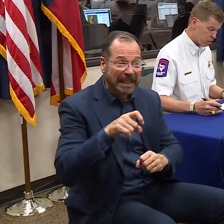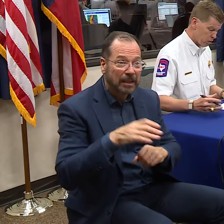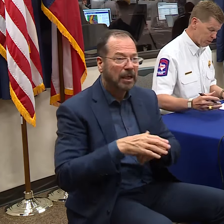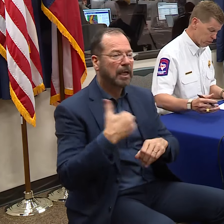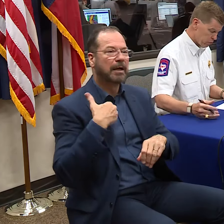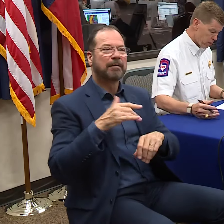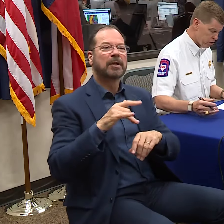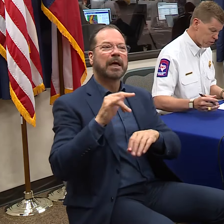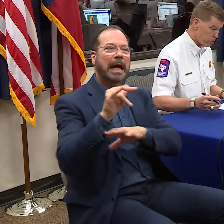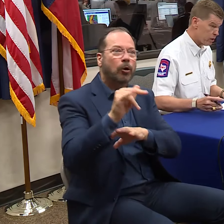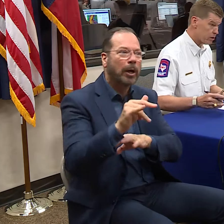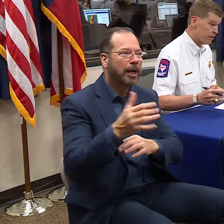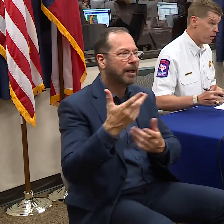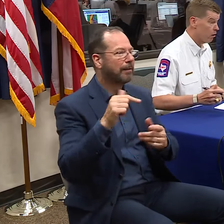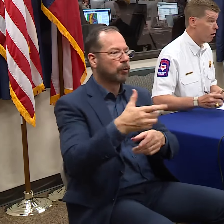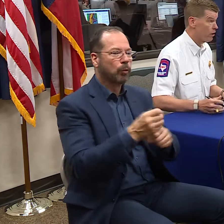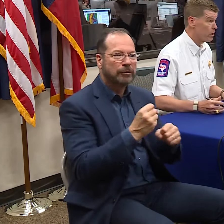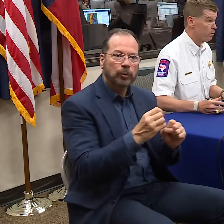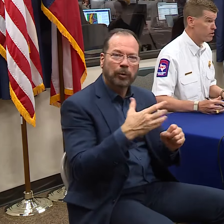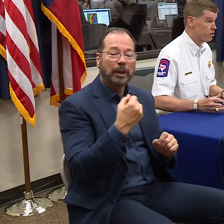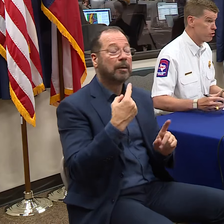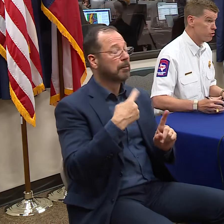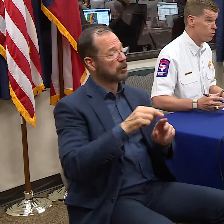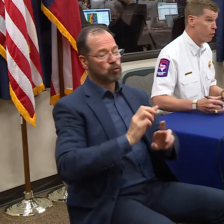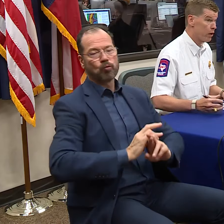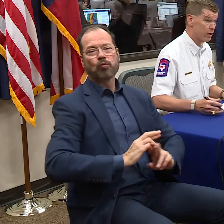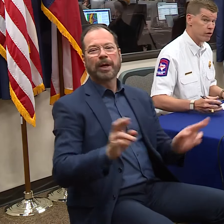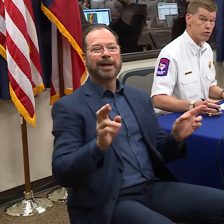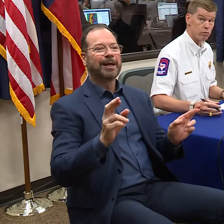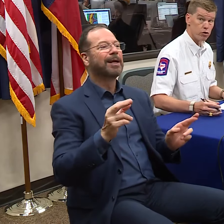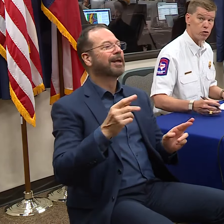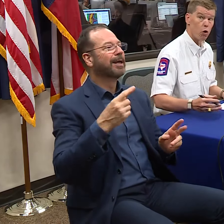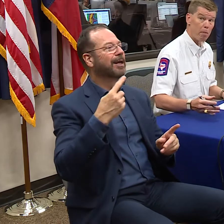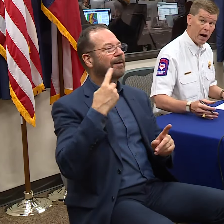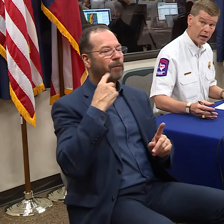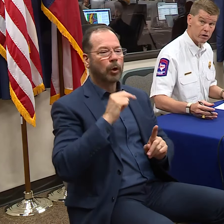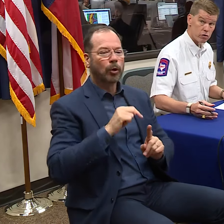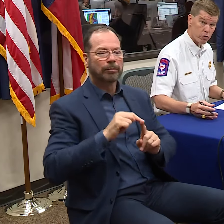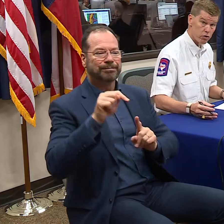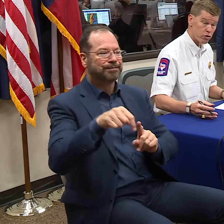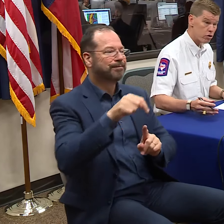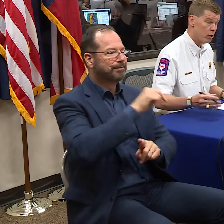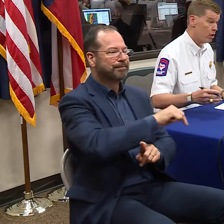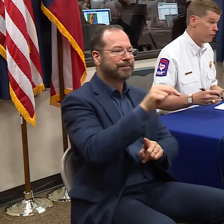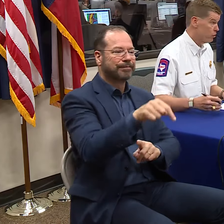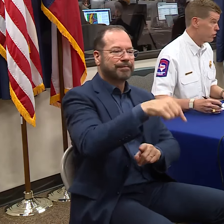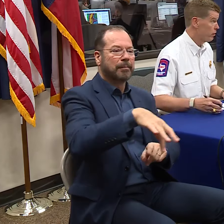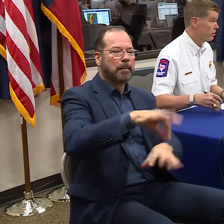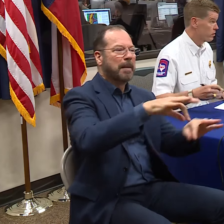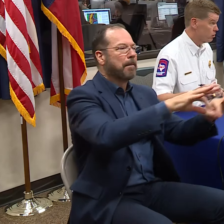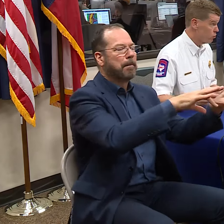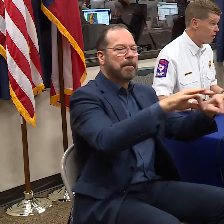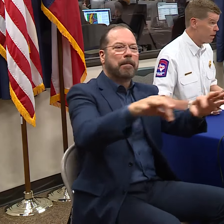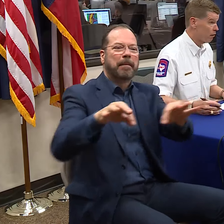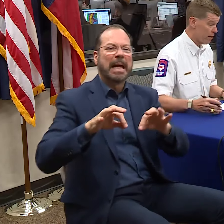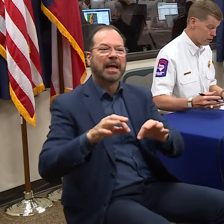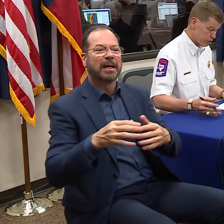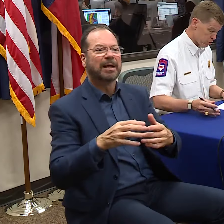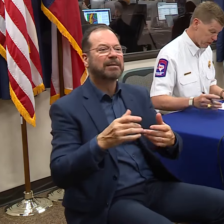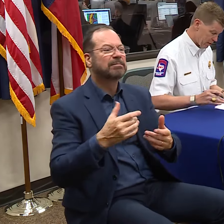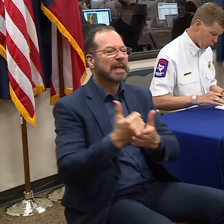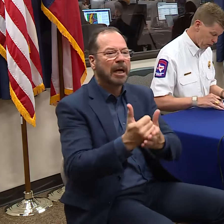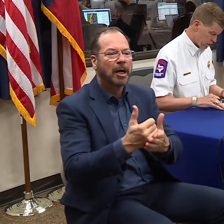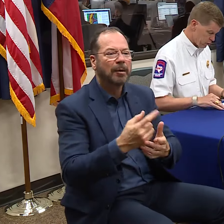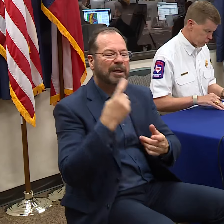aircraft that we're able to do rescue with, and they are already in position to do point of distribution or pod distributions for those areas that do have power